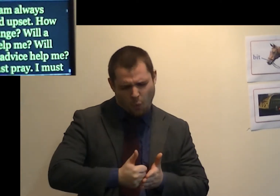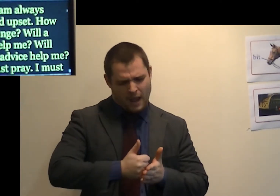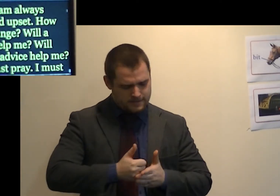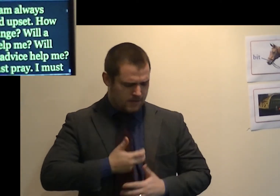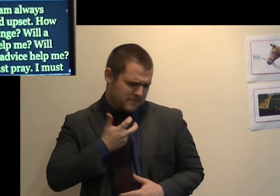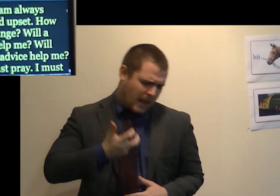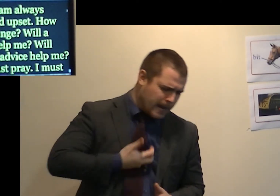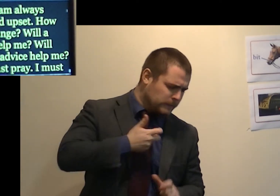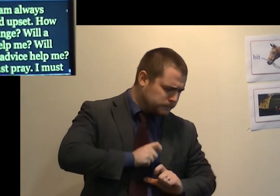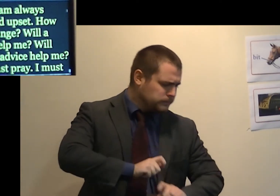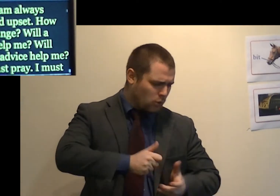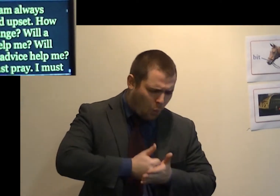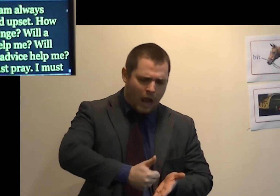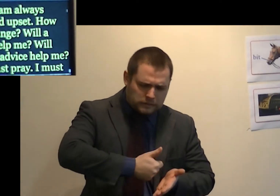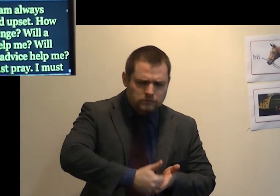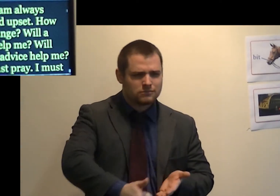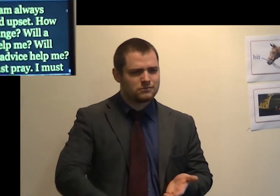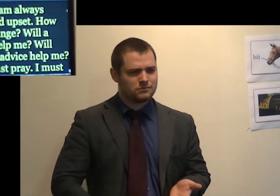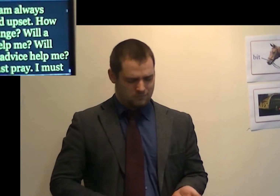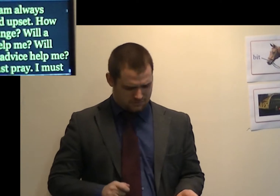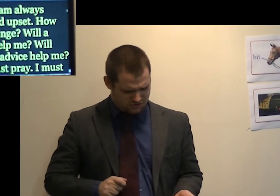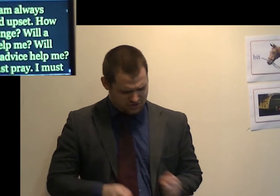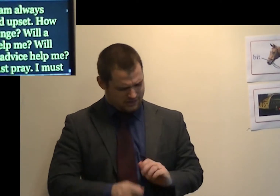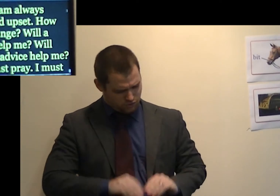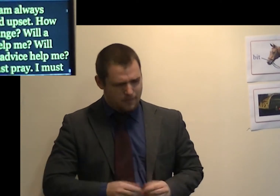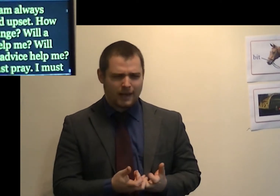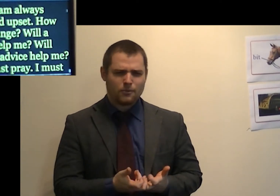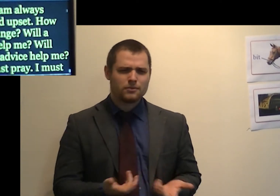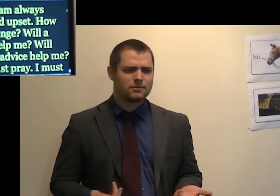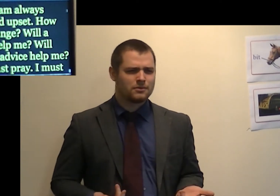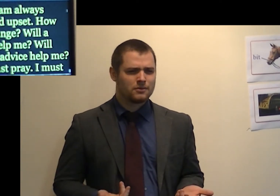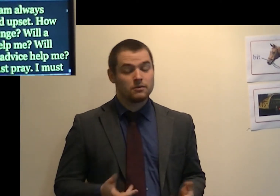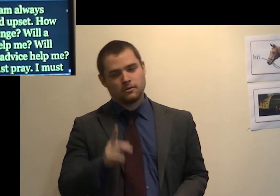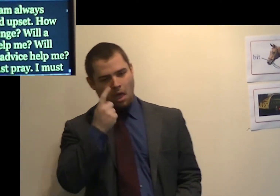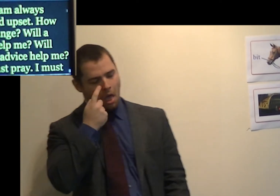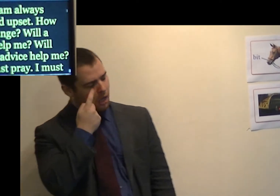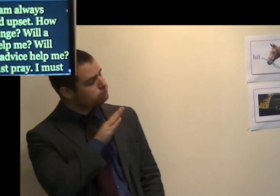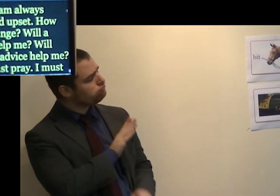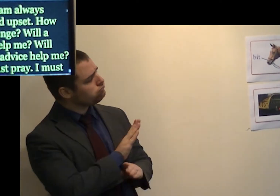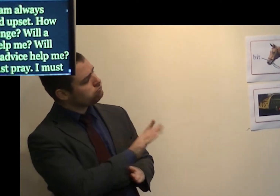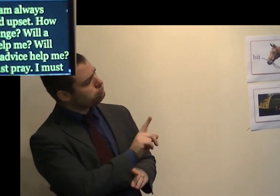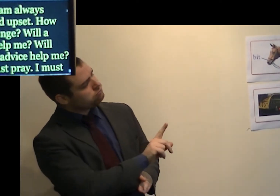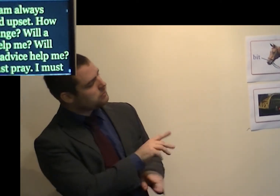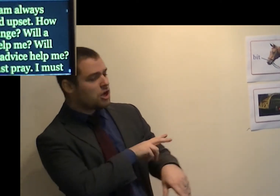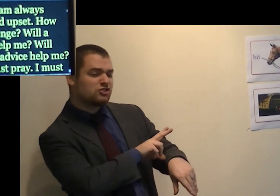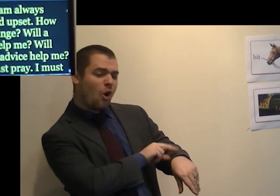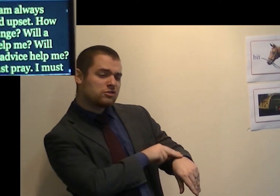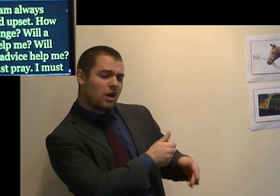How can I change? Will a doctor help me, sir, Will